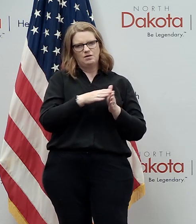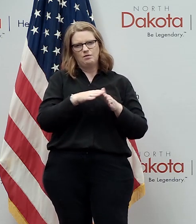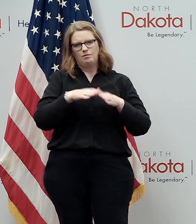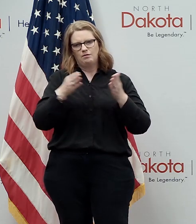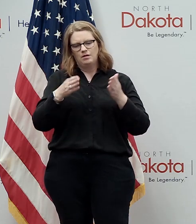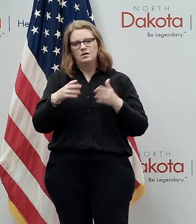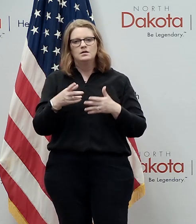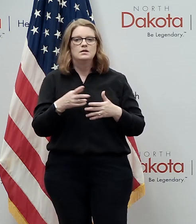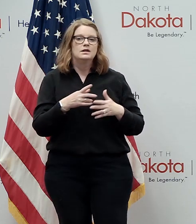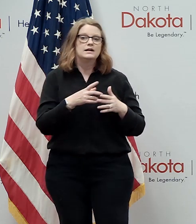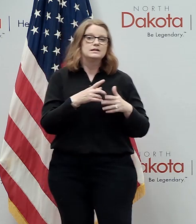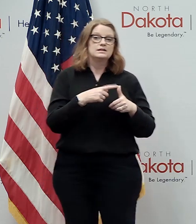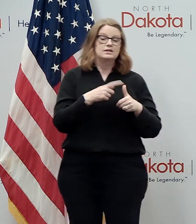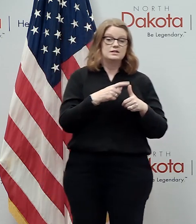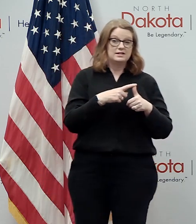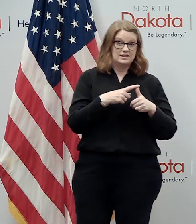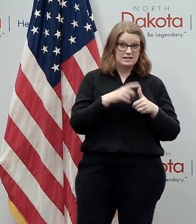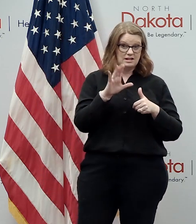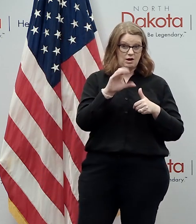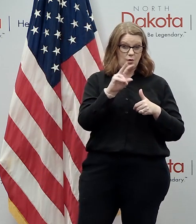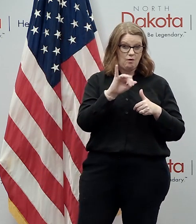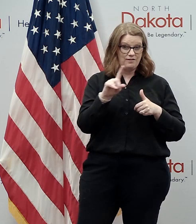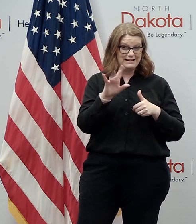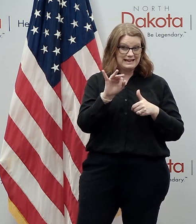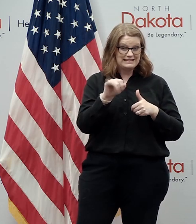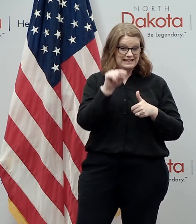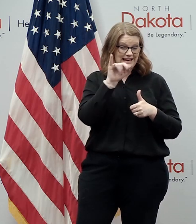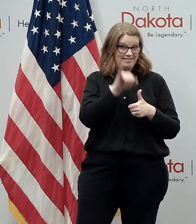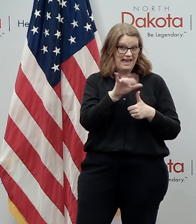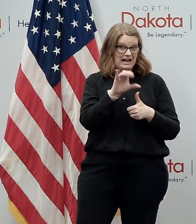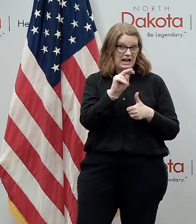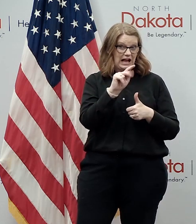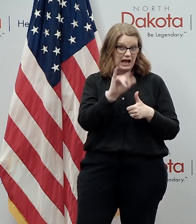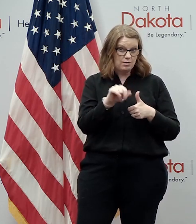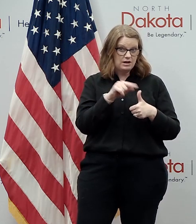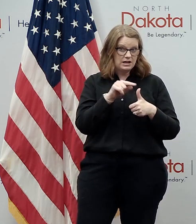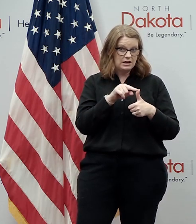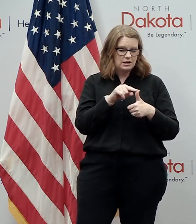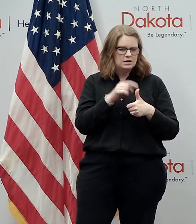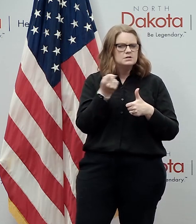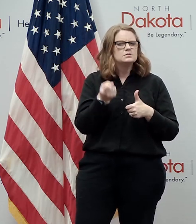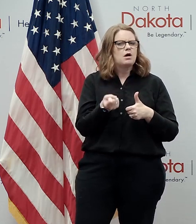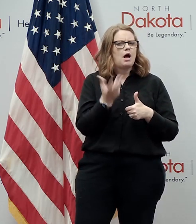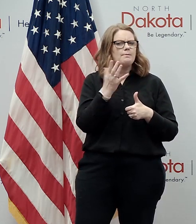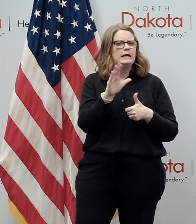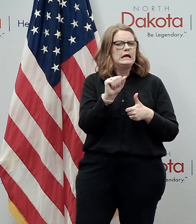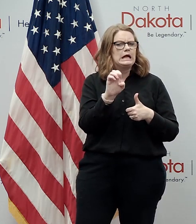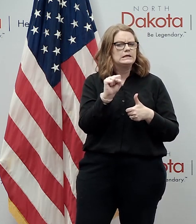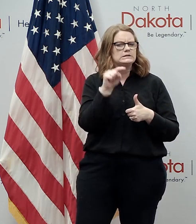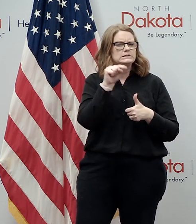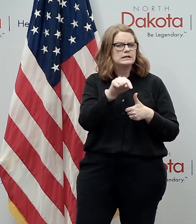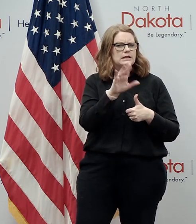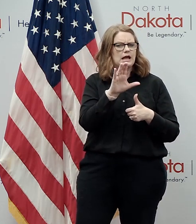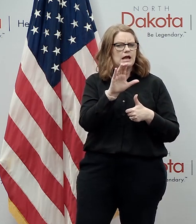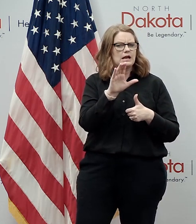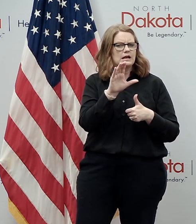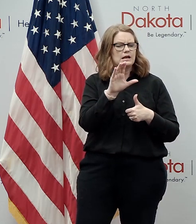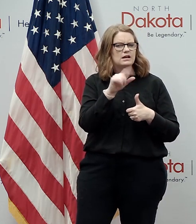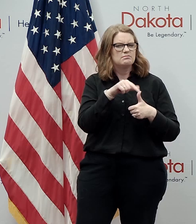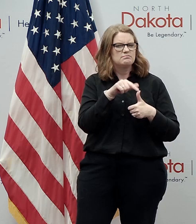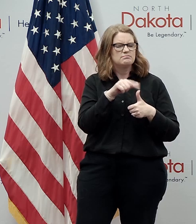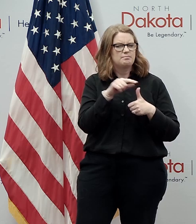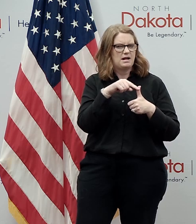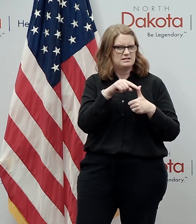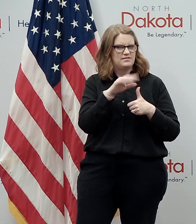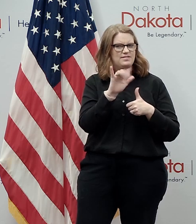factors one it's based on the prevalence of covet 19 in the county so we're tracking how much uh how much how many pauses